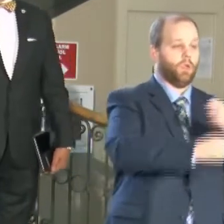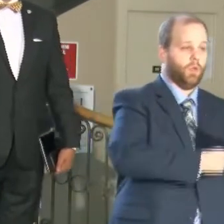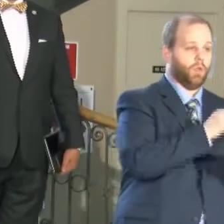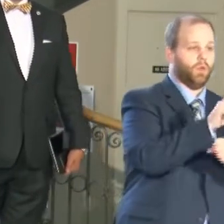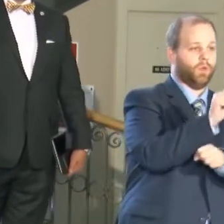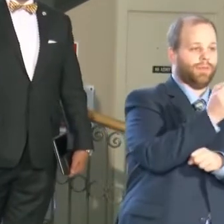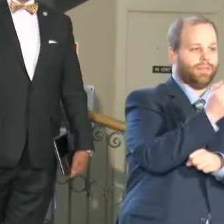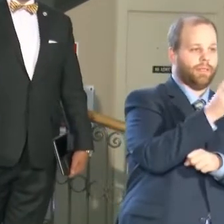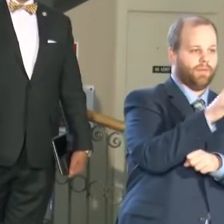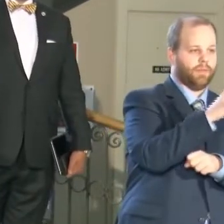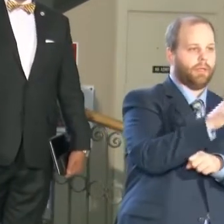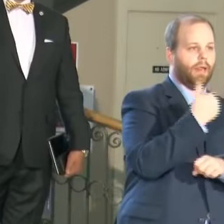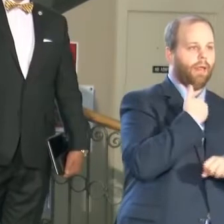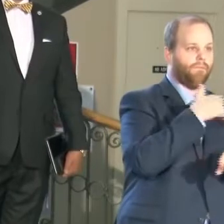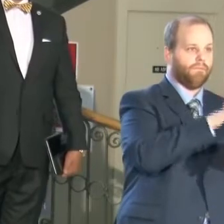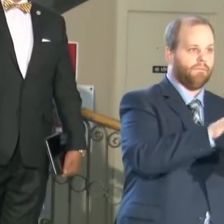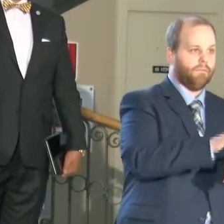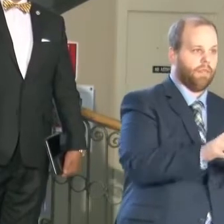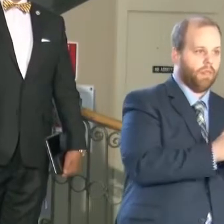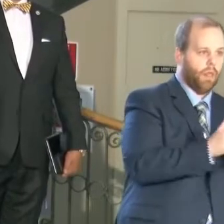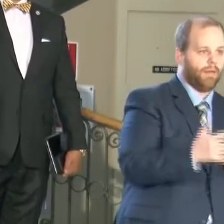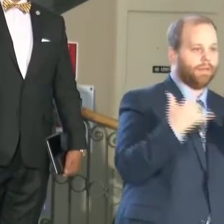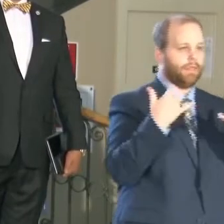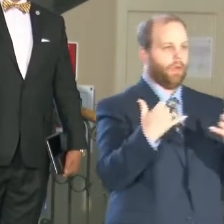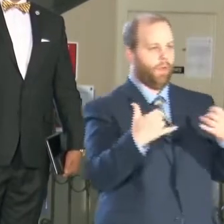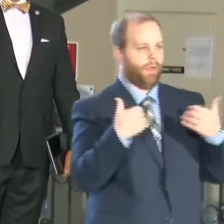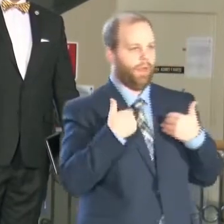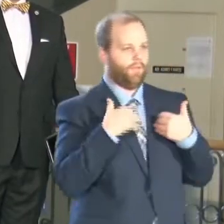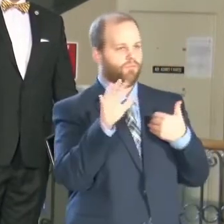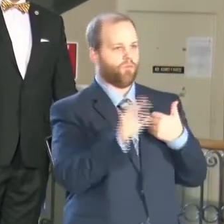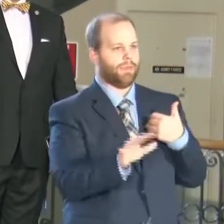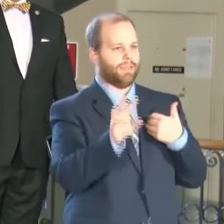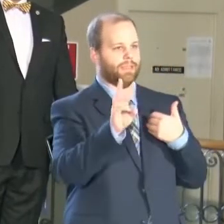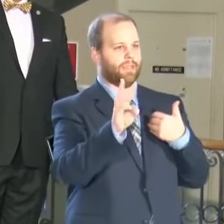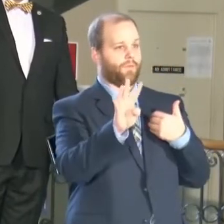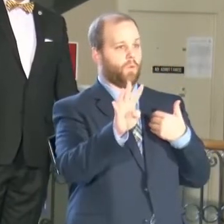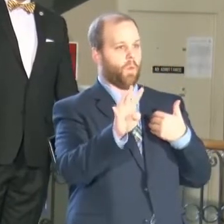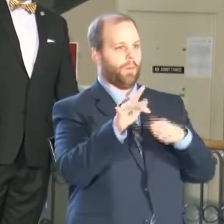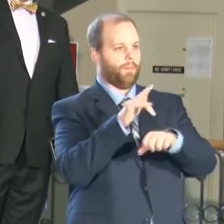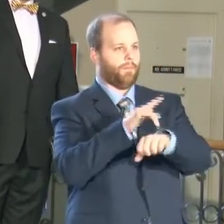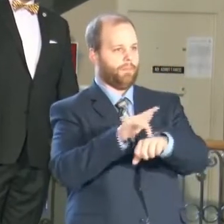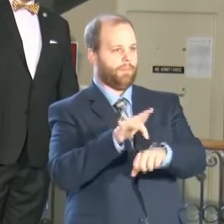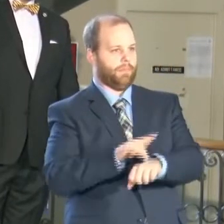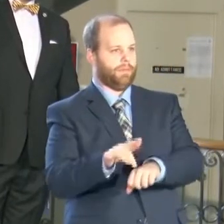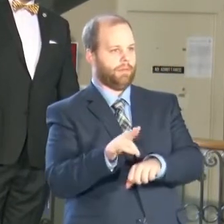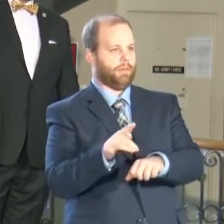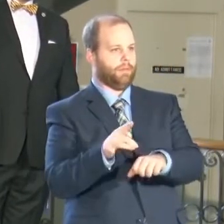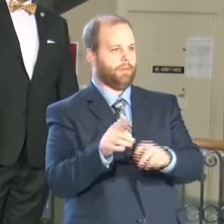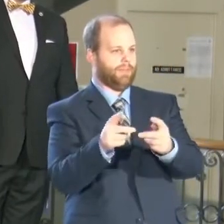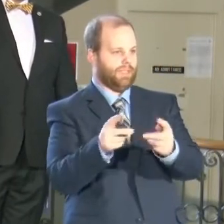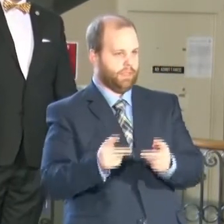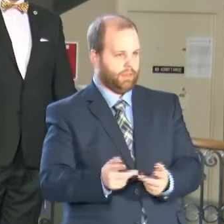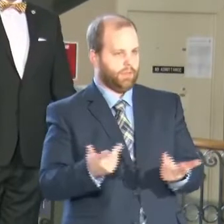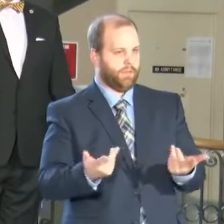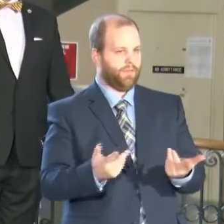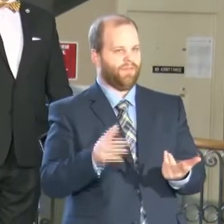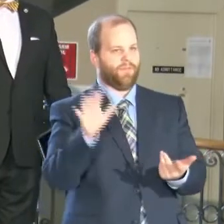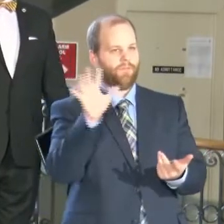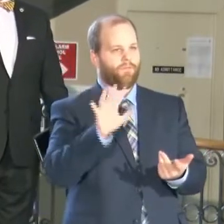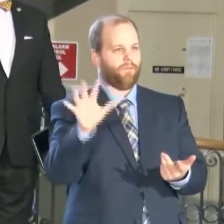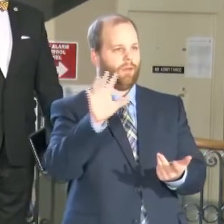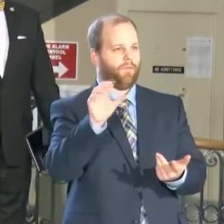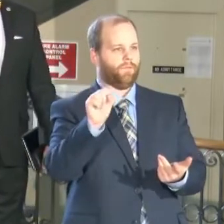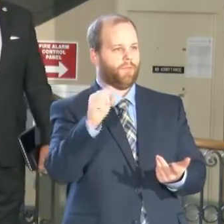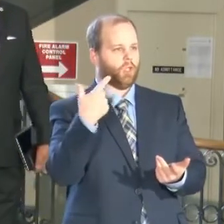ultra lounge. Today, we have somewhere close to about 64 officers that are vacant, five officers, five are sergeants, somewhere around